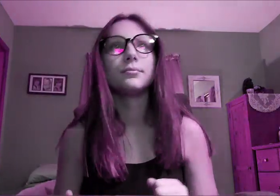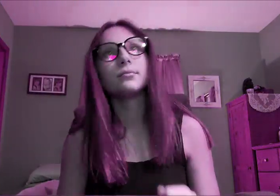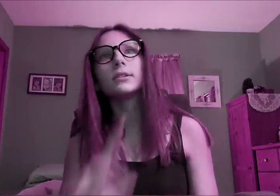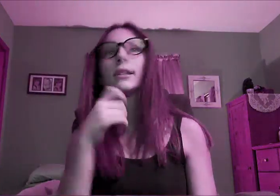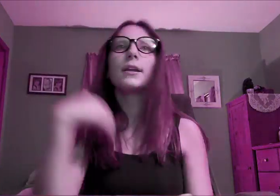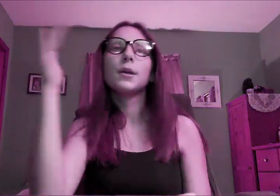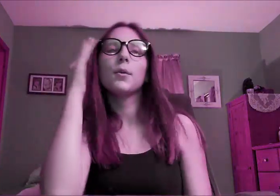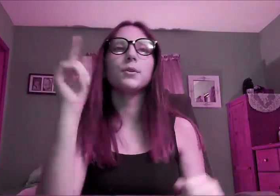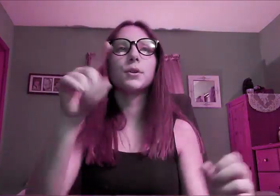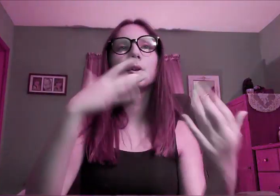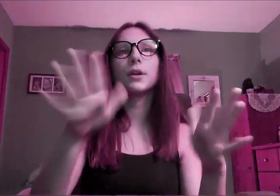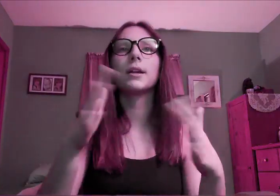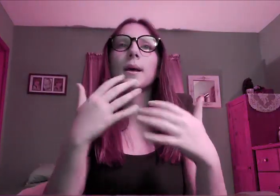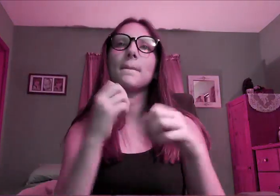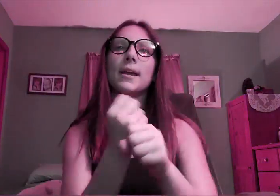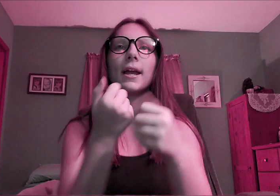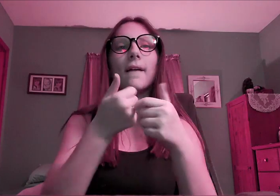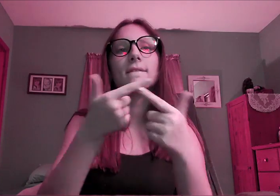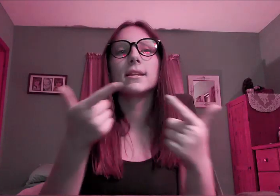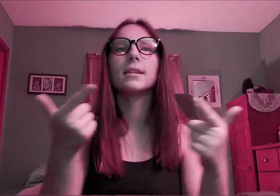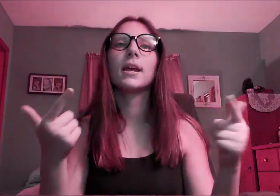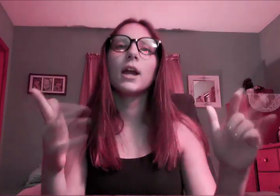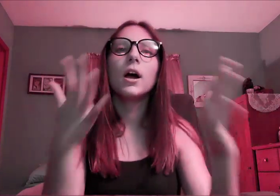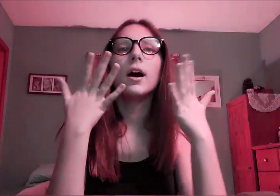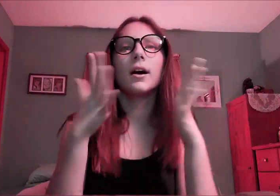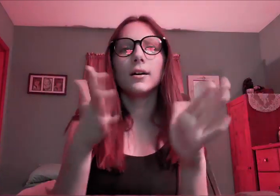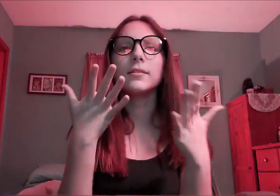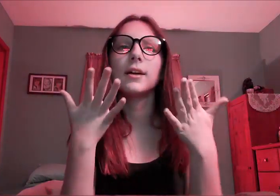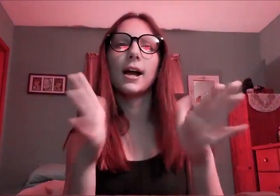Cause I know you're gonna make everything alright